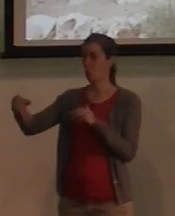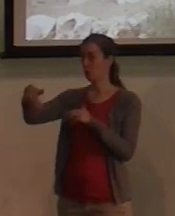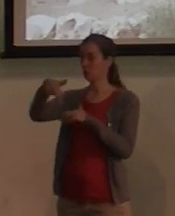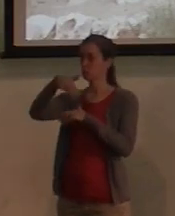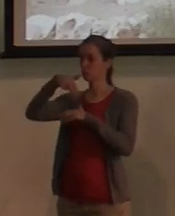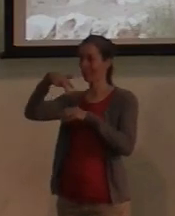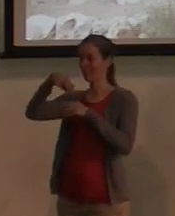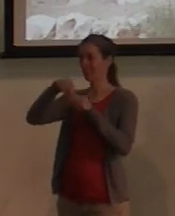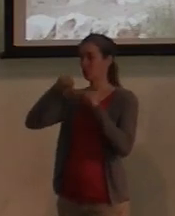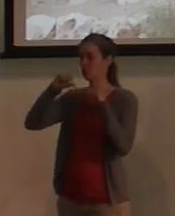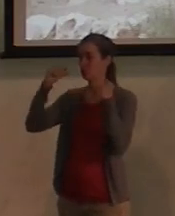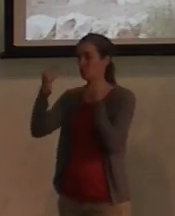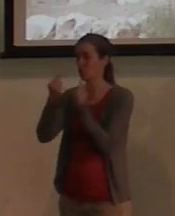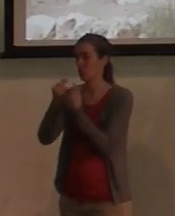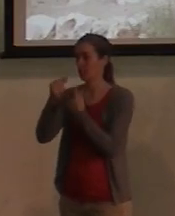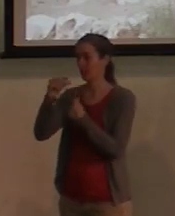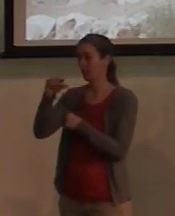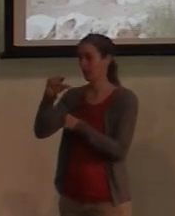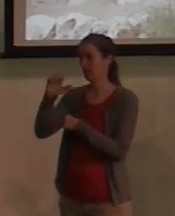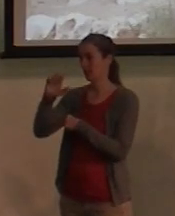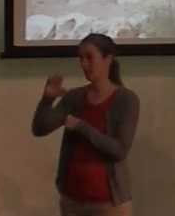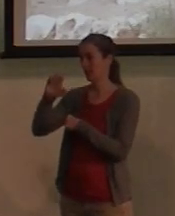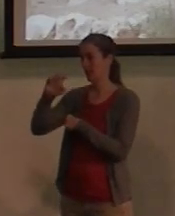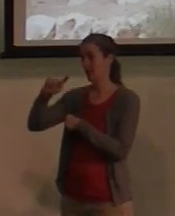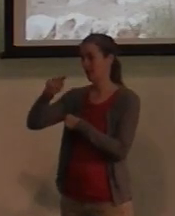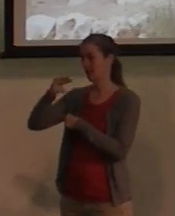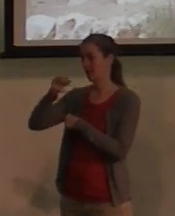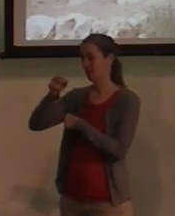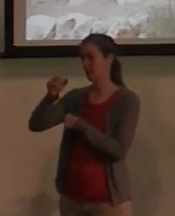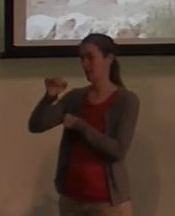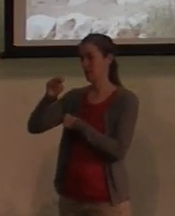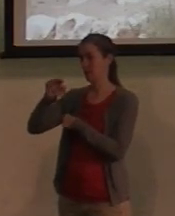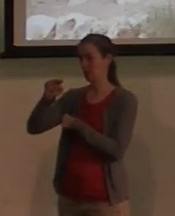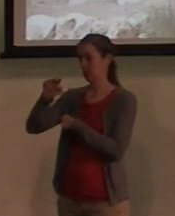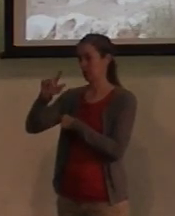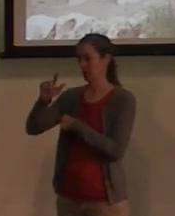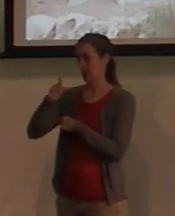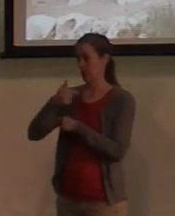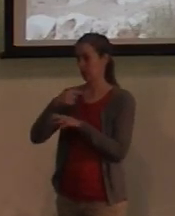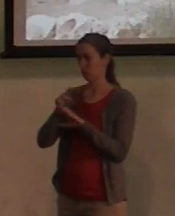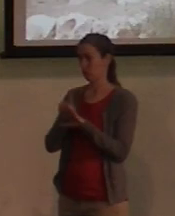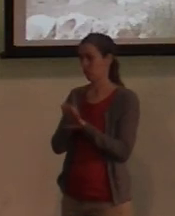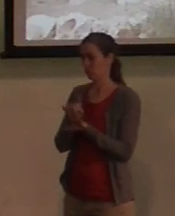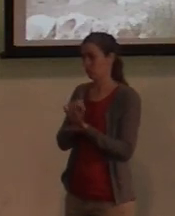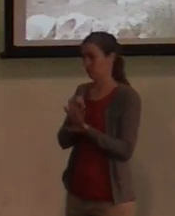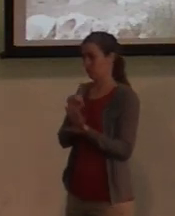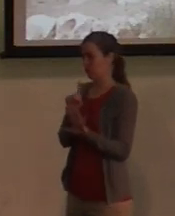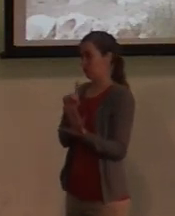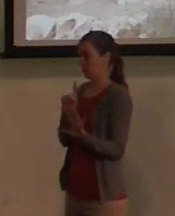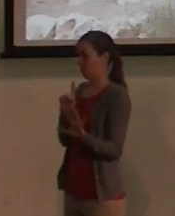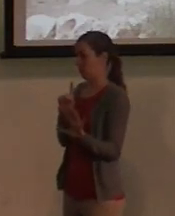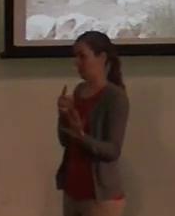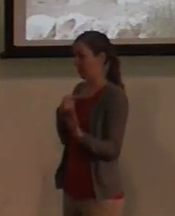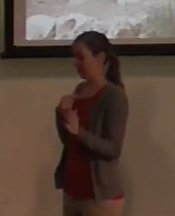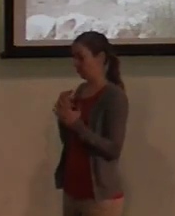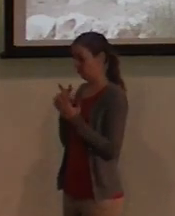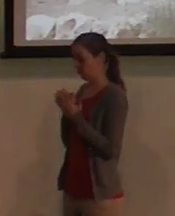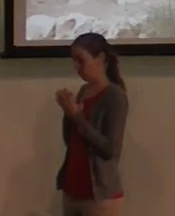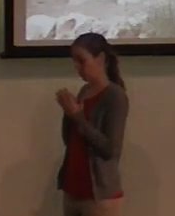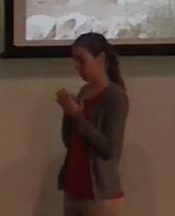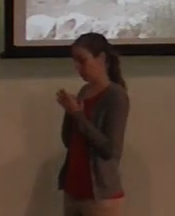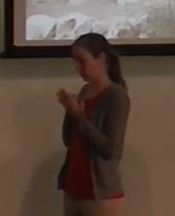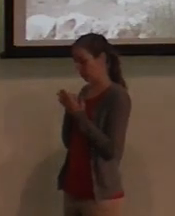Gethsemane and I'm standing here and I kind of went off on my own and I'm just reading through all the Gethsemane passages.